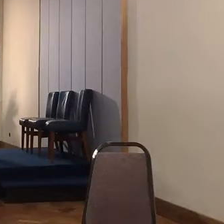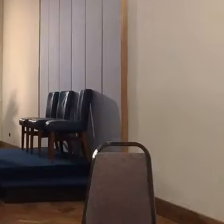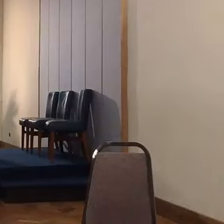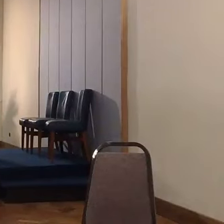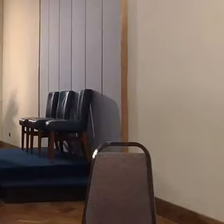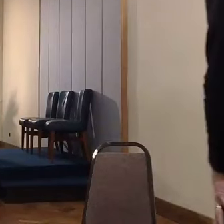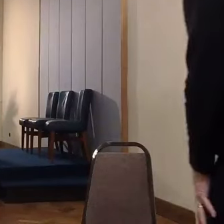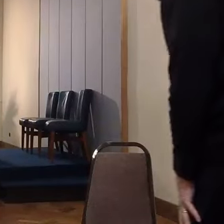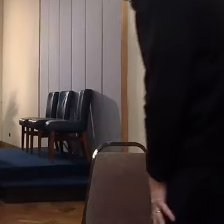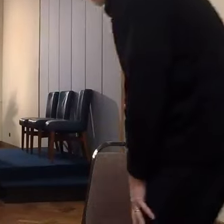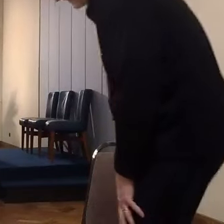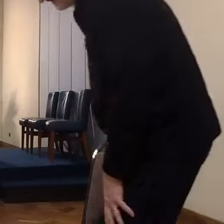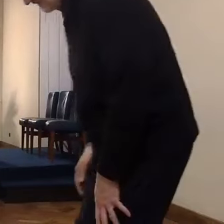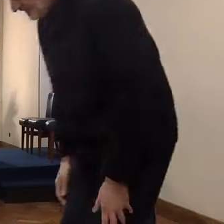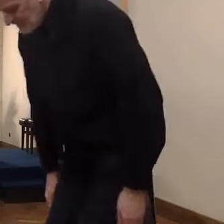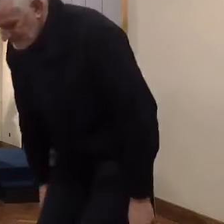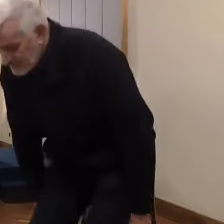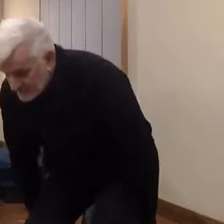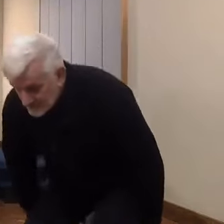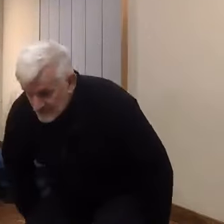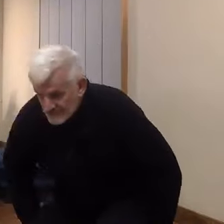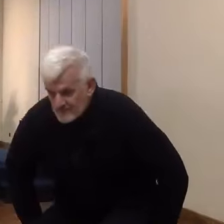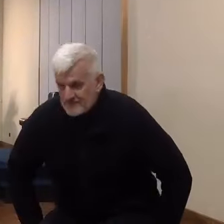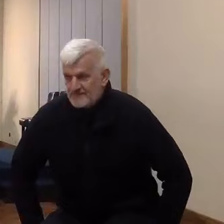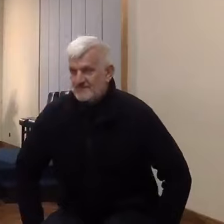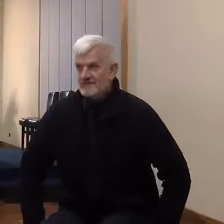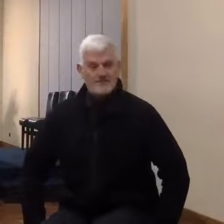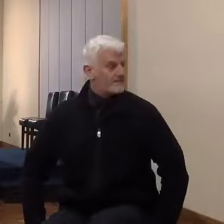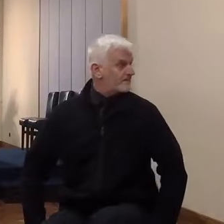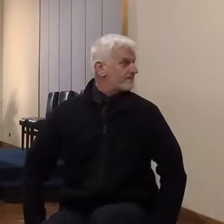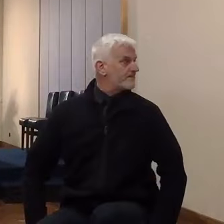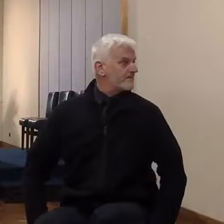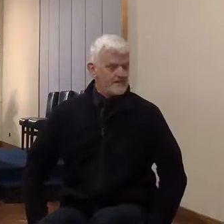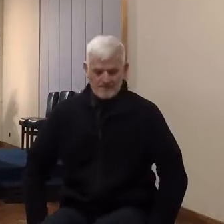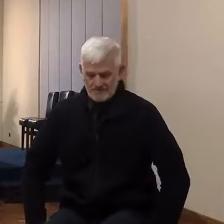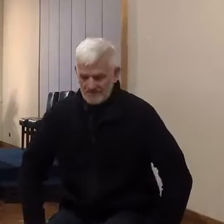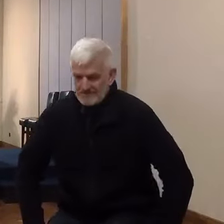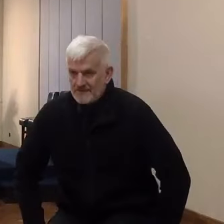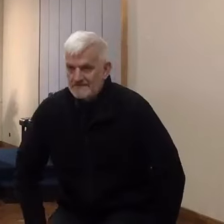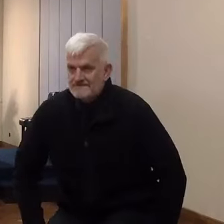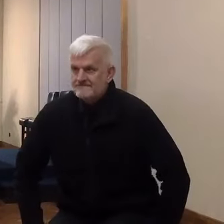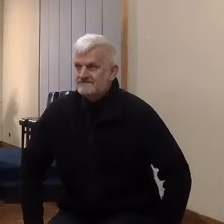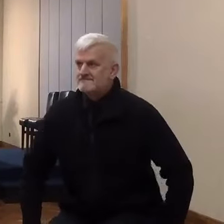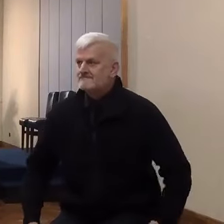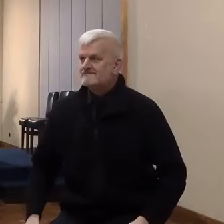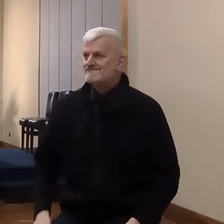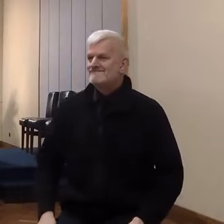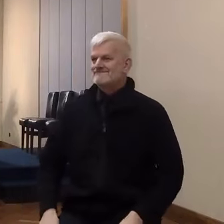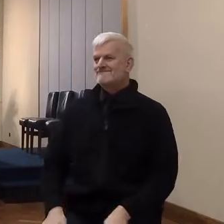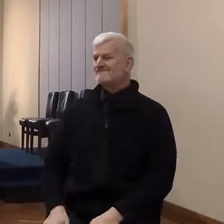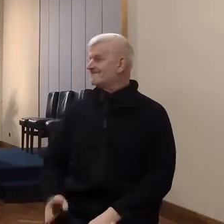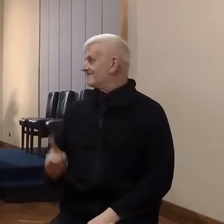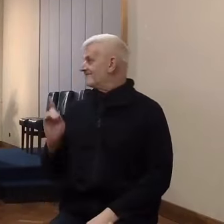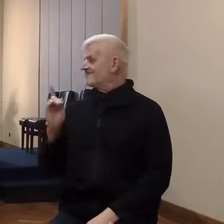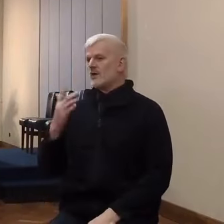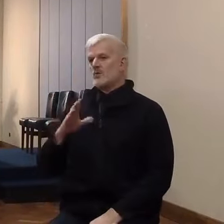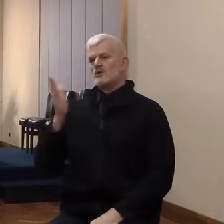I'm turning this evening to the book of Joshua, chapter 2, and verse 1. The book of